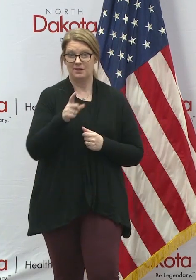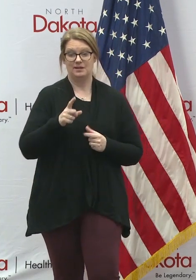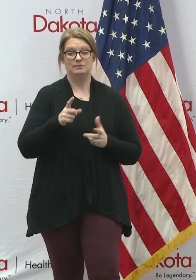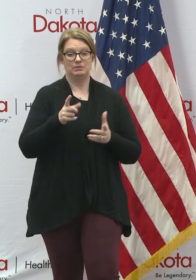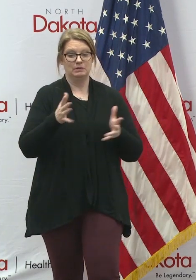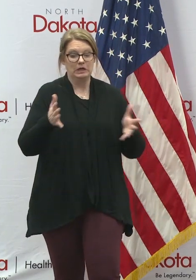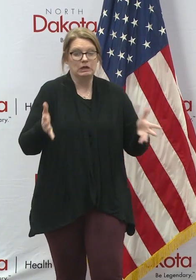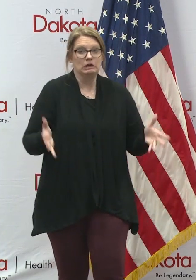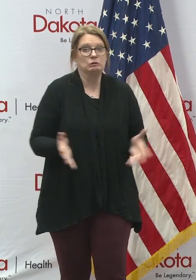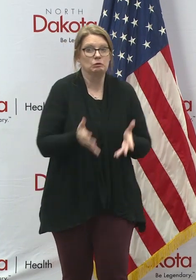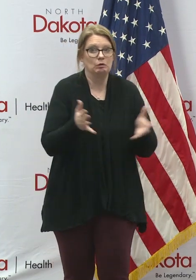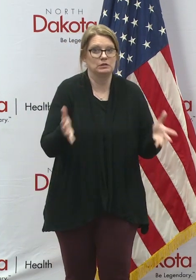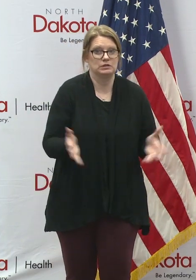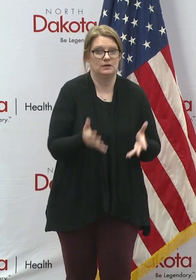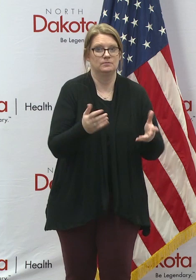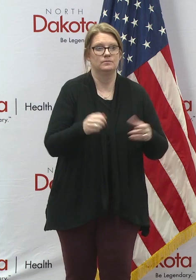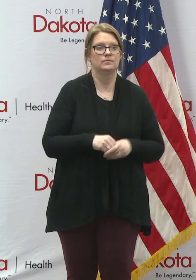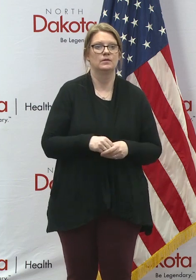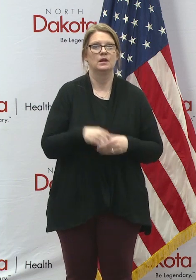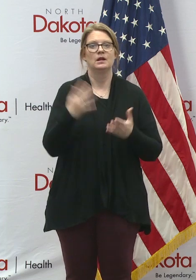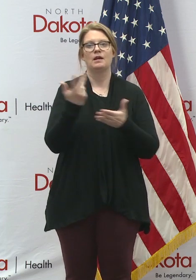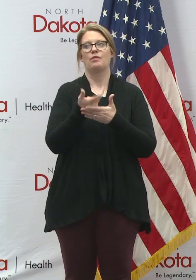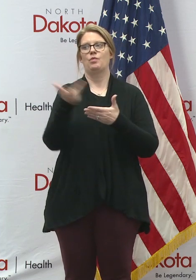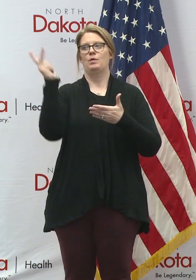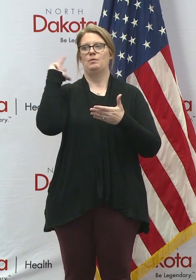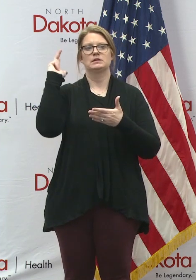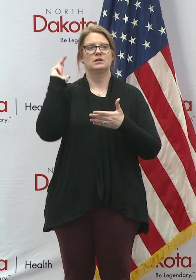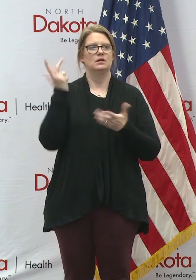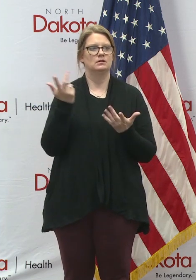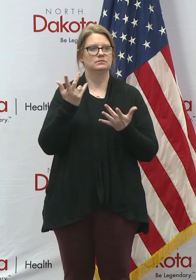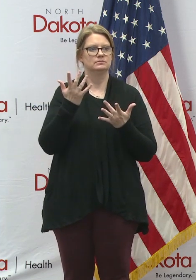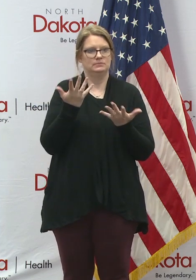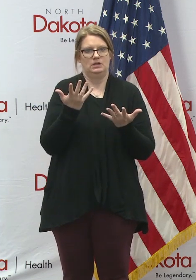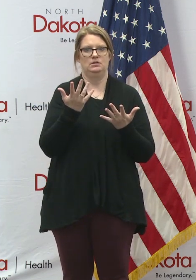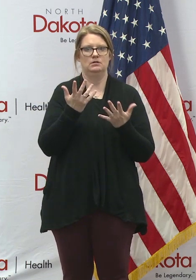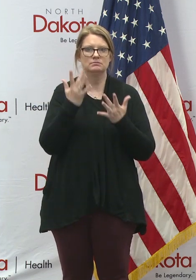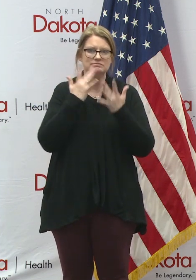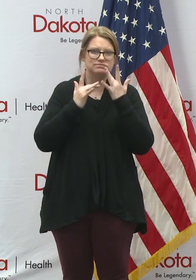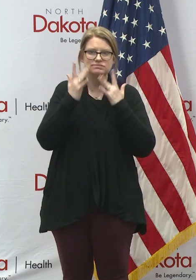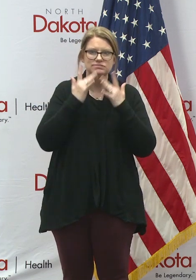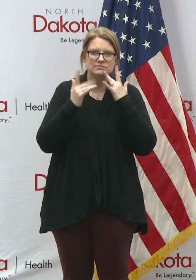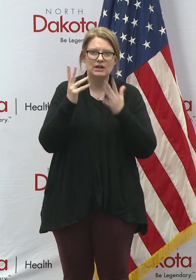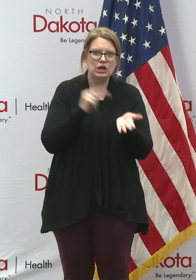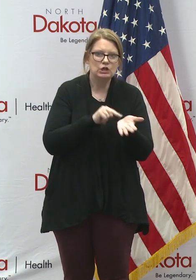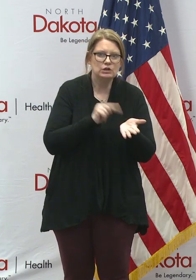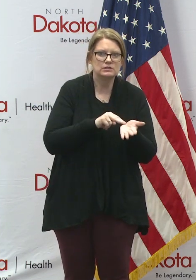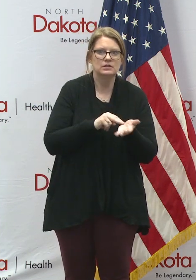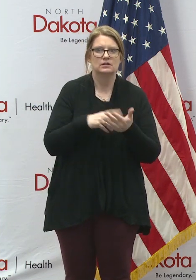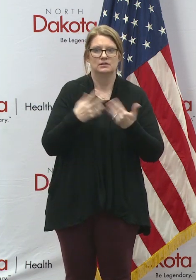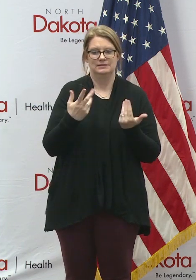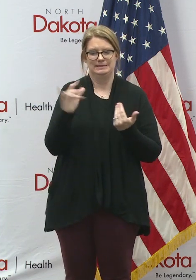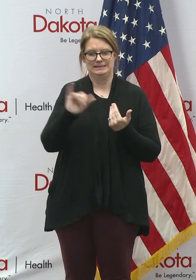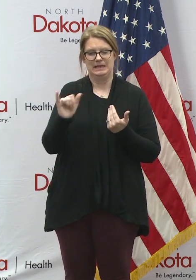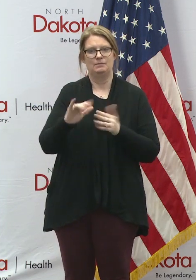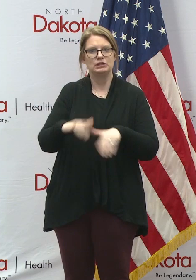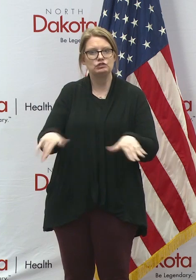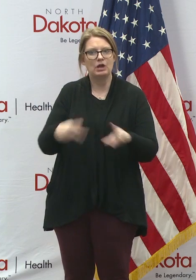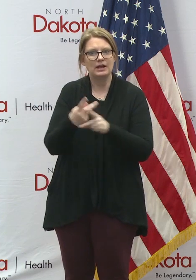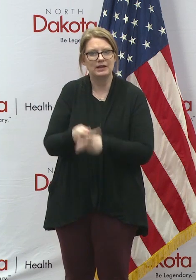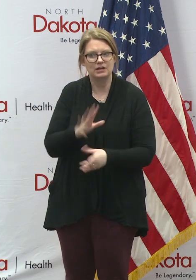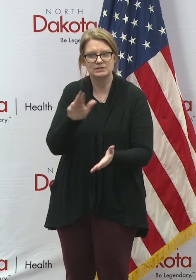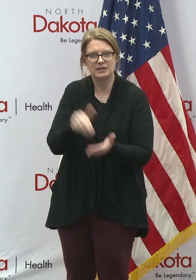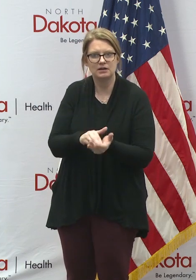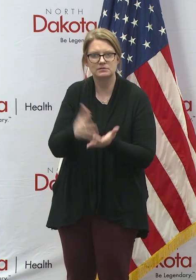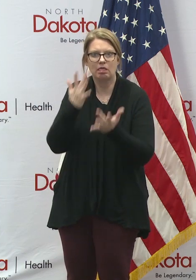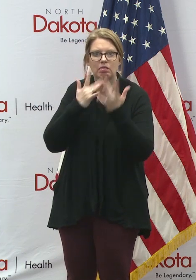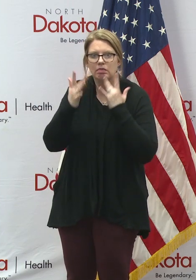do because we know that three weeks ago we had a shortage. Just like we had a shortage of nurses, we had a shortage of people working in childcare centers and it was hard to